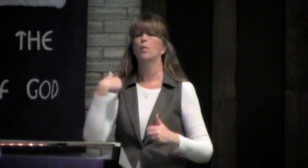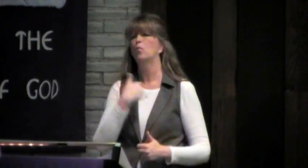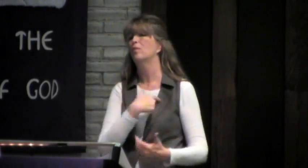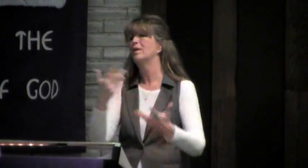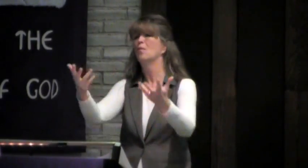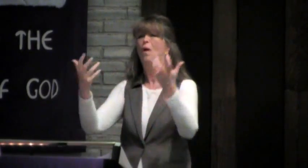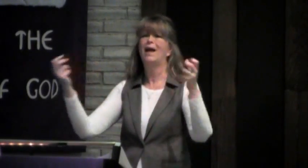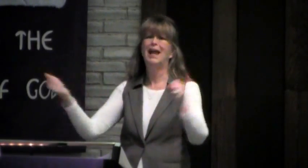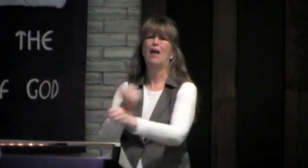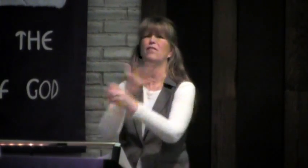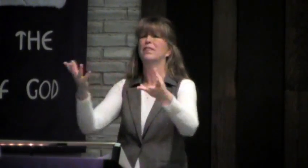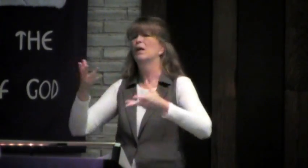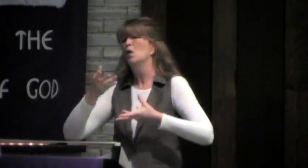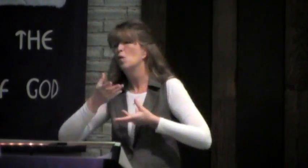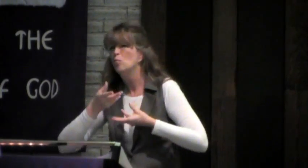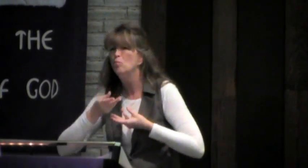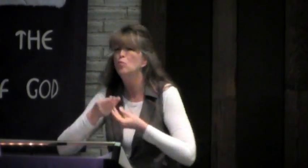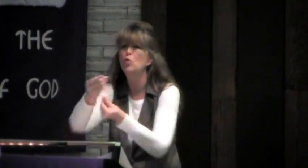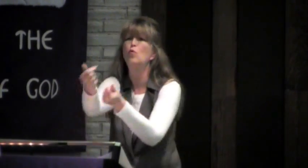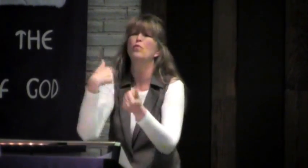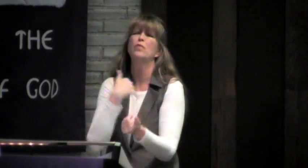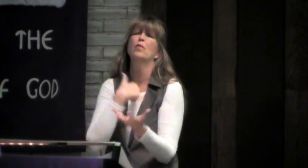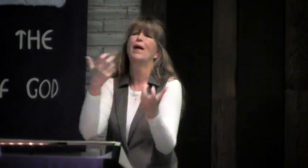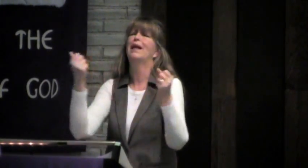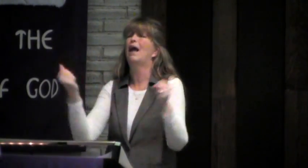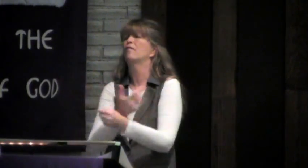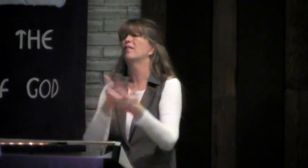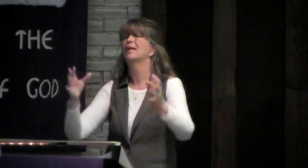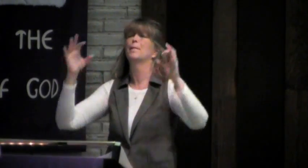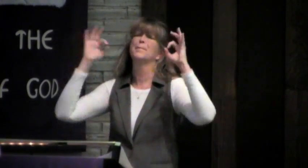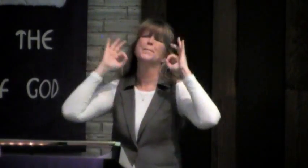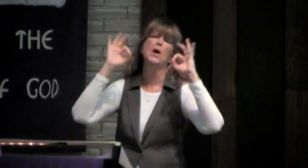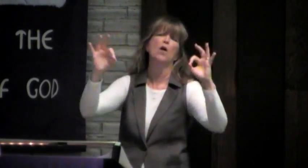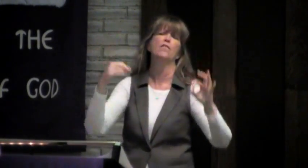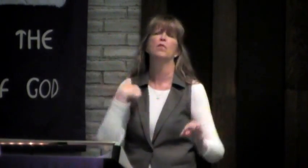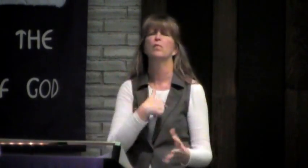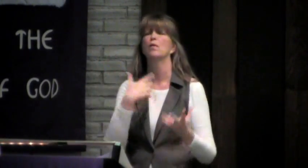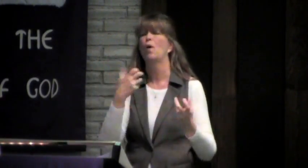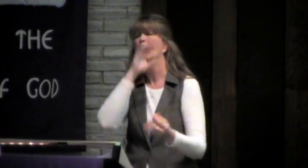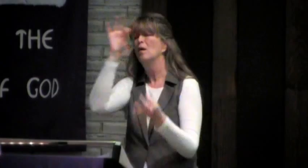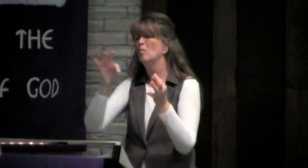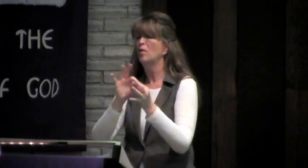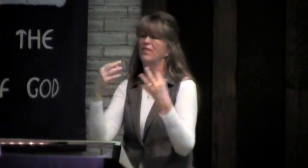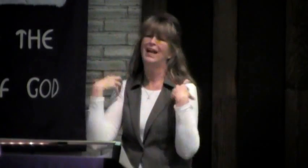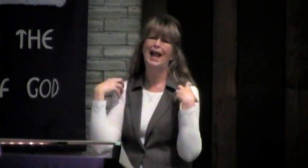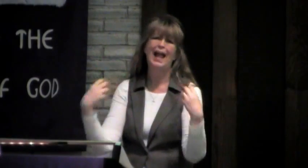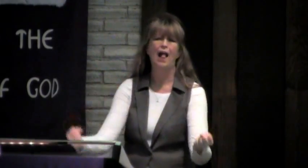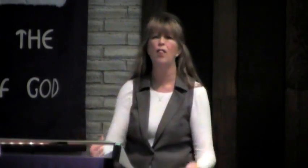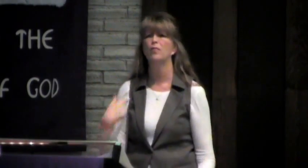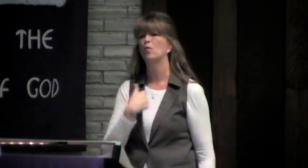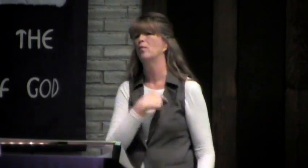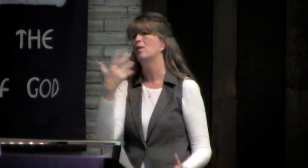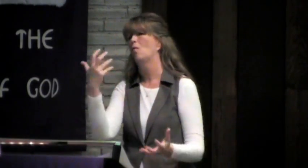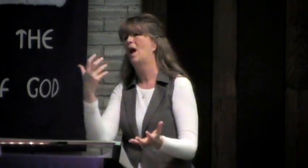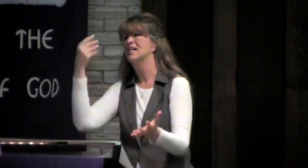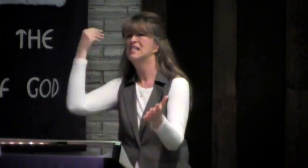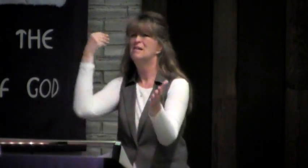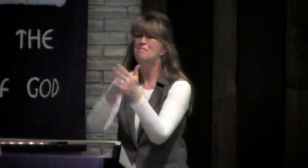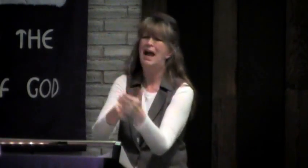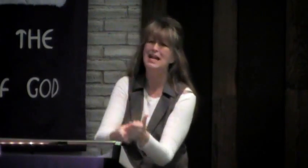get rid of our problems. We want everything to be smooth as silk. We want everything to be perfect. We want to have optimal